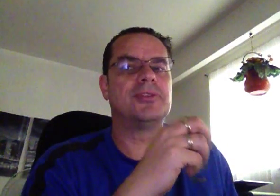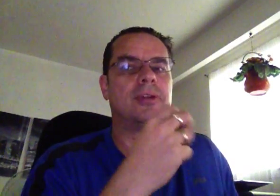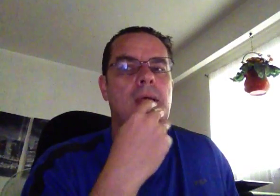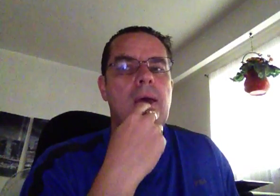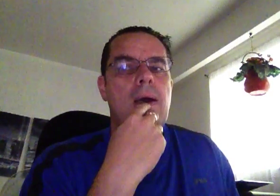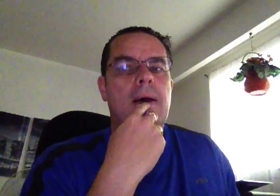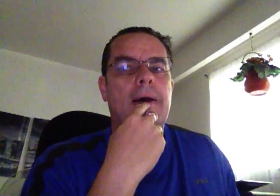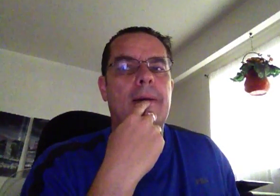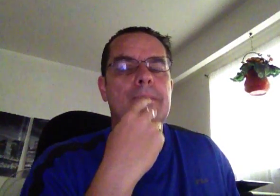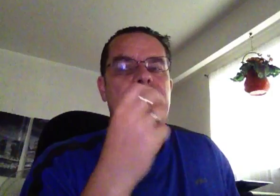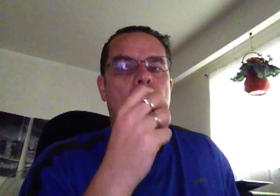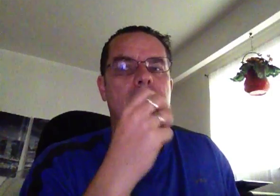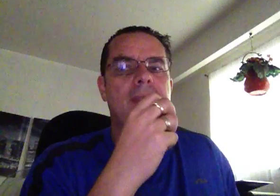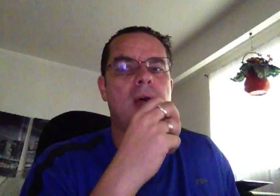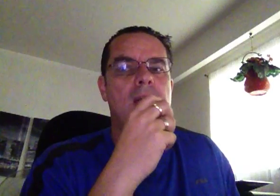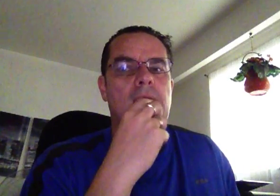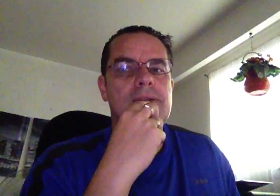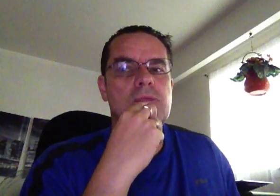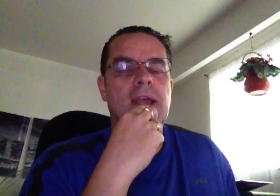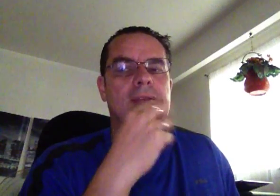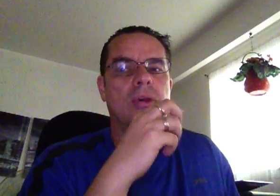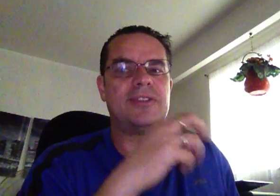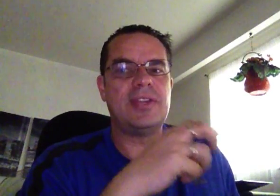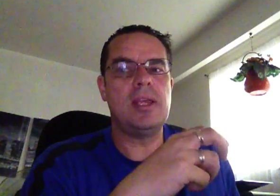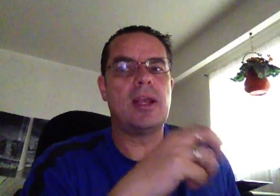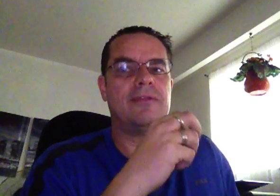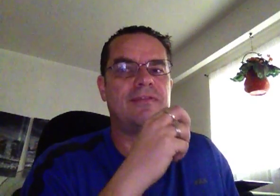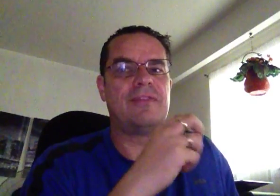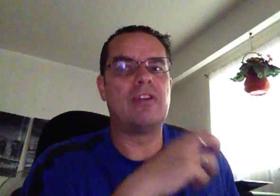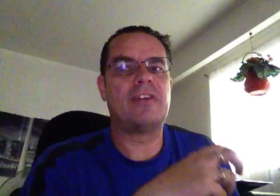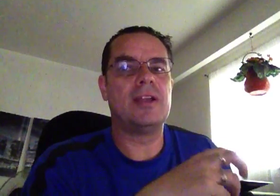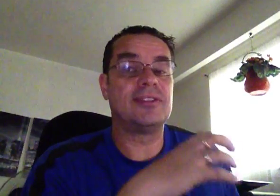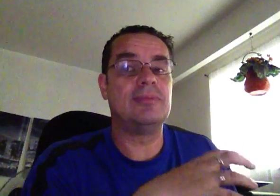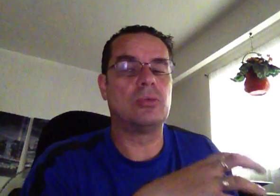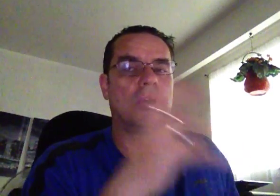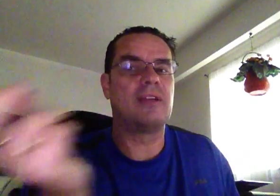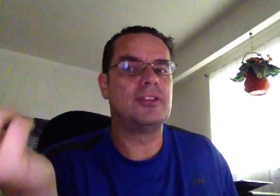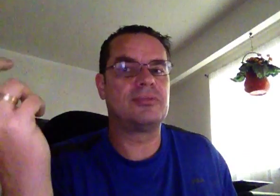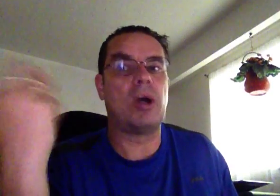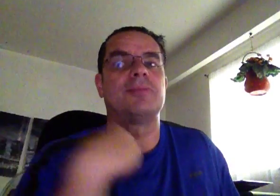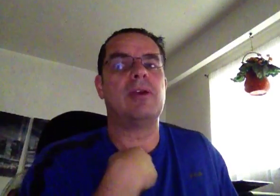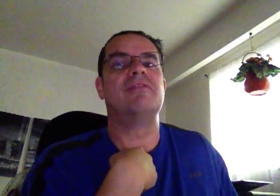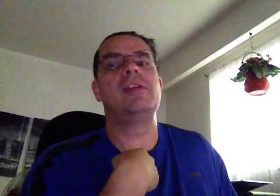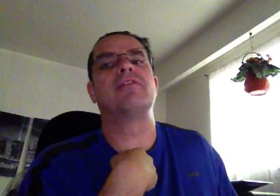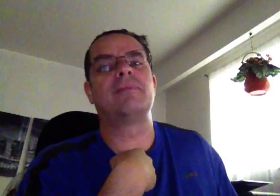there. The one that I do like, or I see, and I verified, it seems to work out. I just watched my own video from